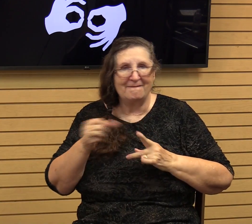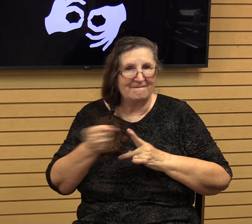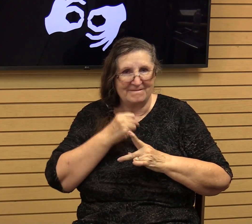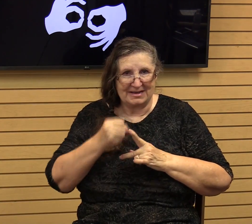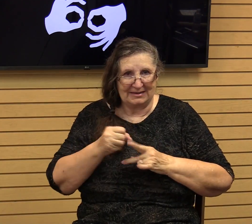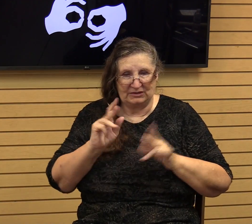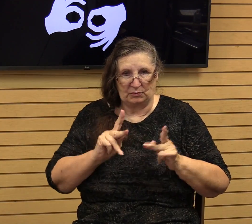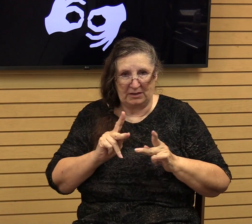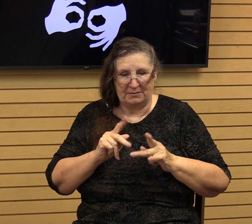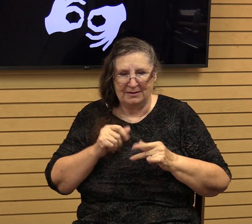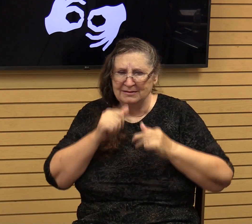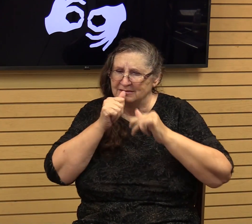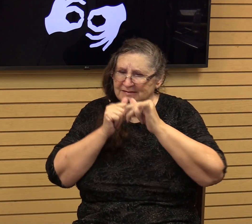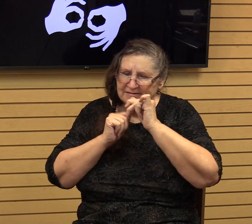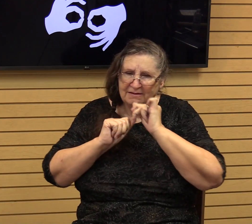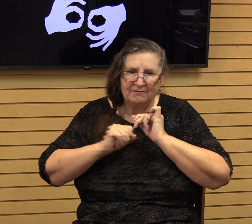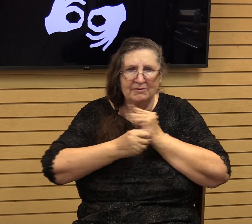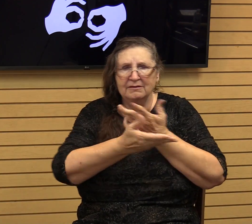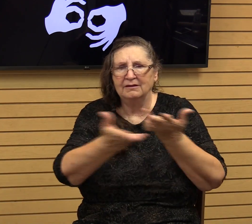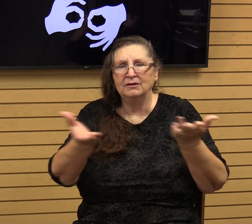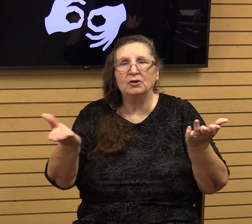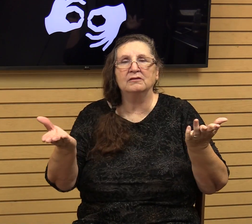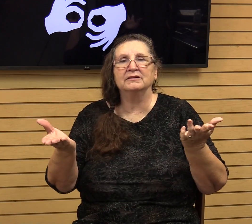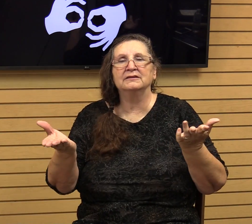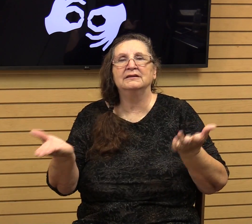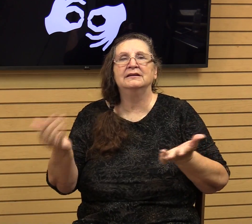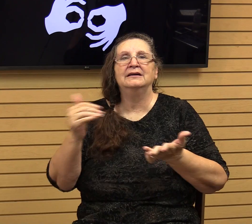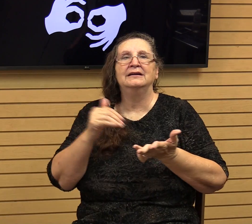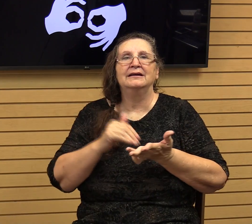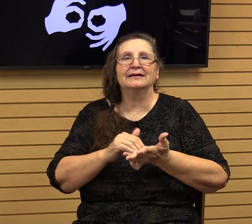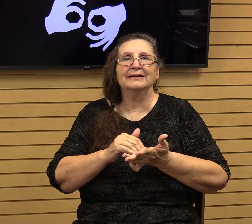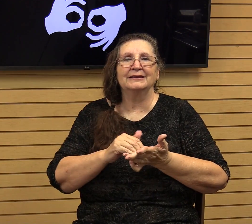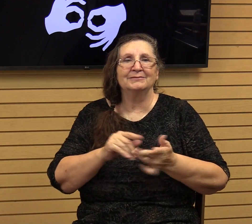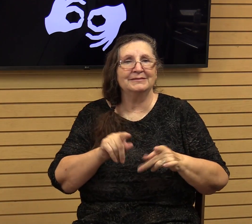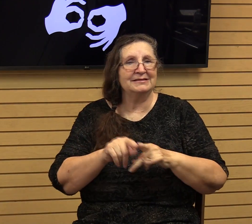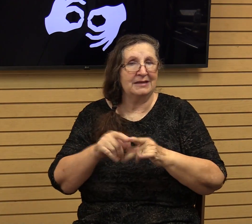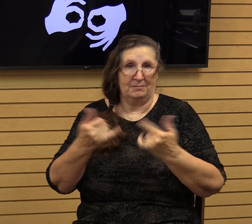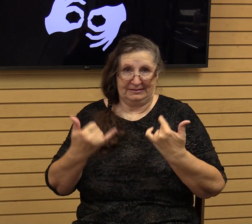suffering everywhere. Again, much like the world we live in today.